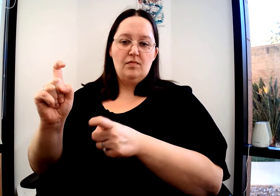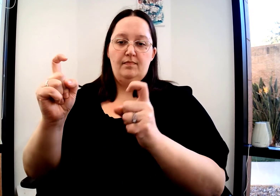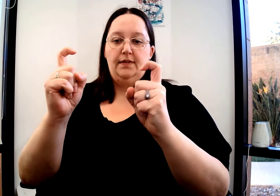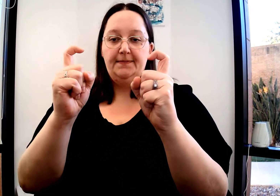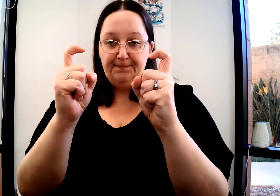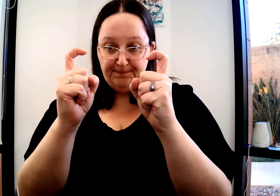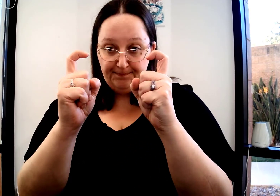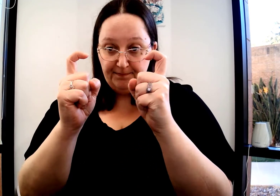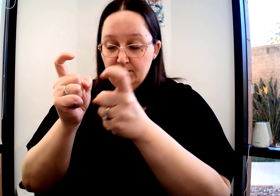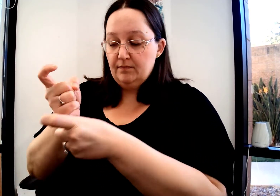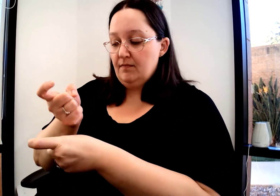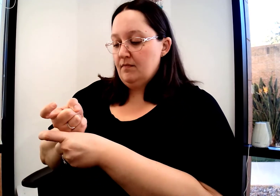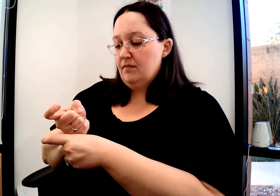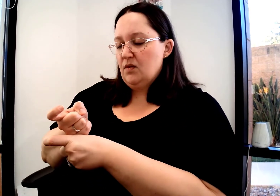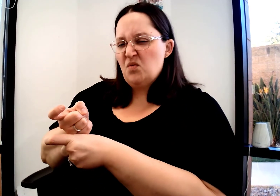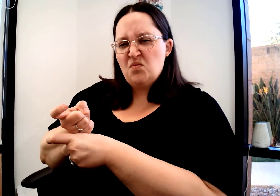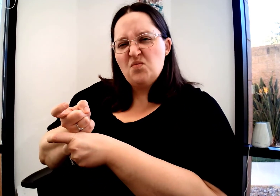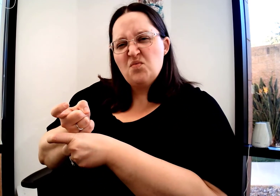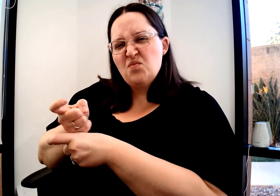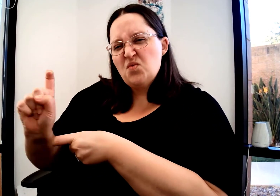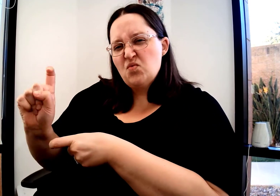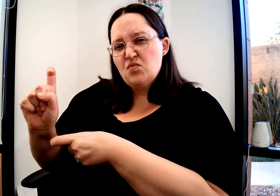Ruin or spoil. You're going to have two X hands.